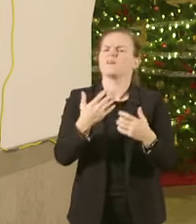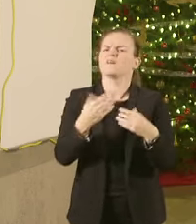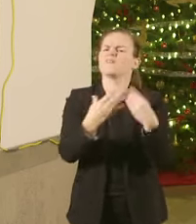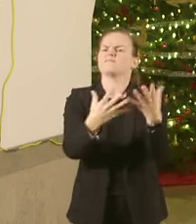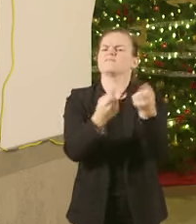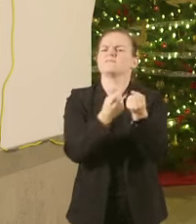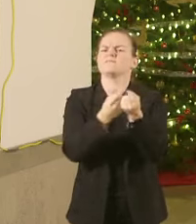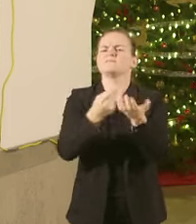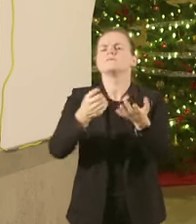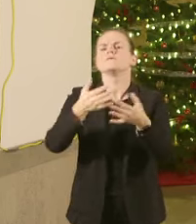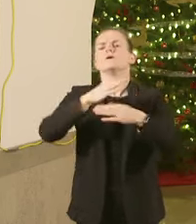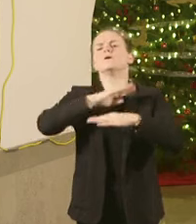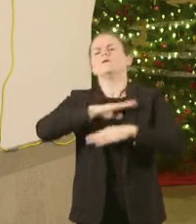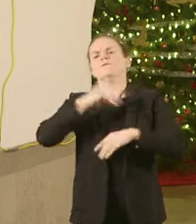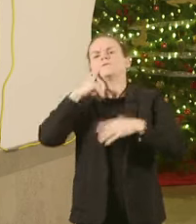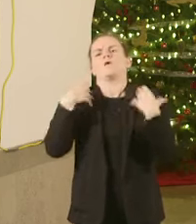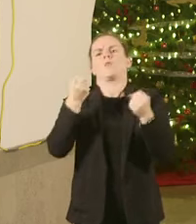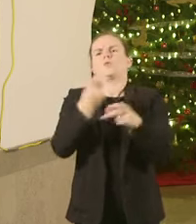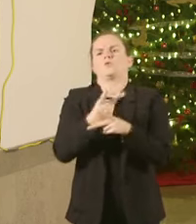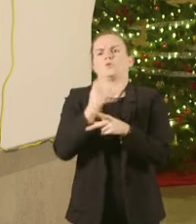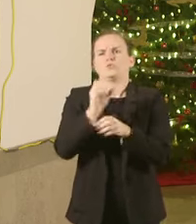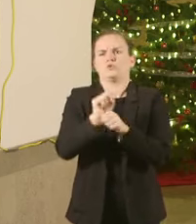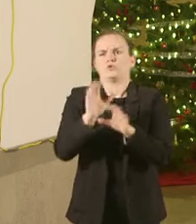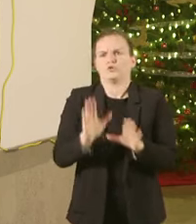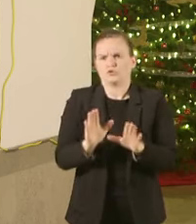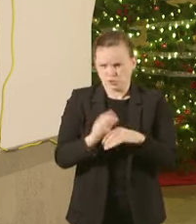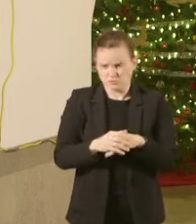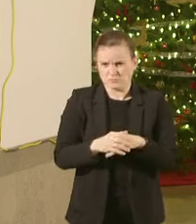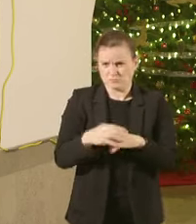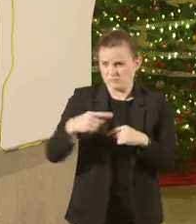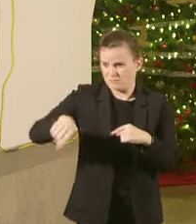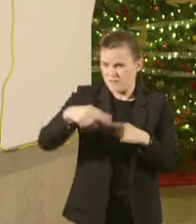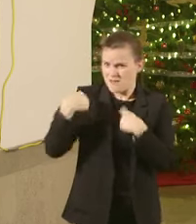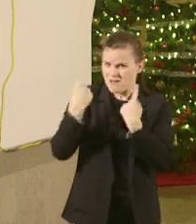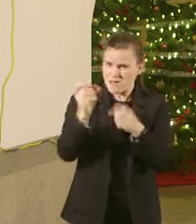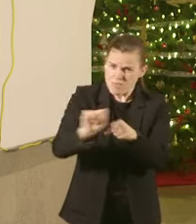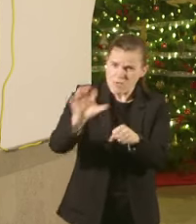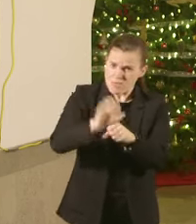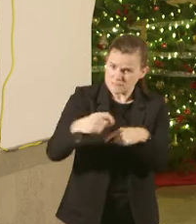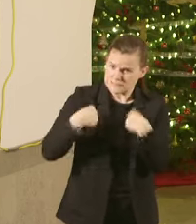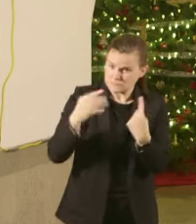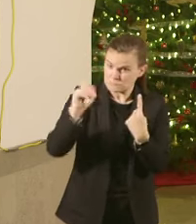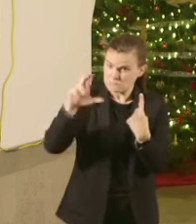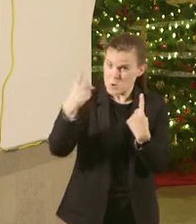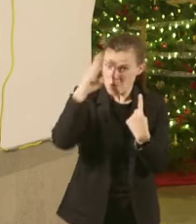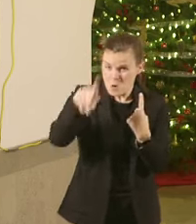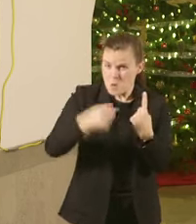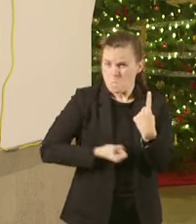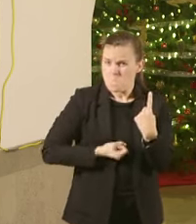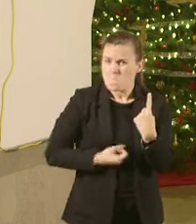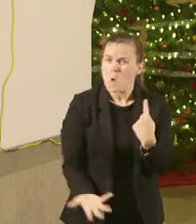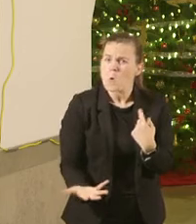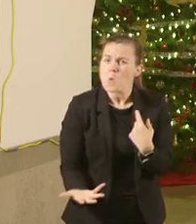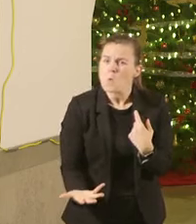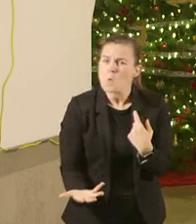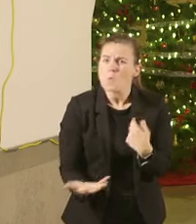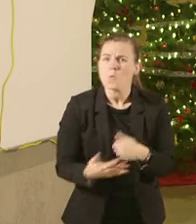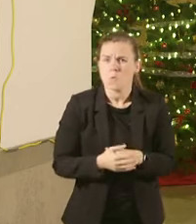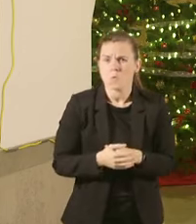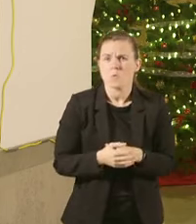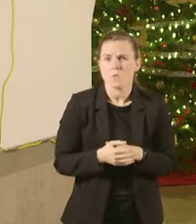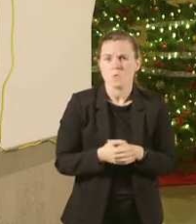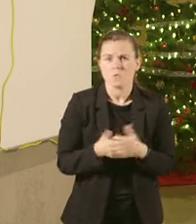of care since March these extra skilled caregivers are essential to address the staff shortages that are presenting a critical threat